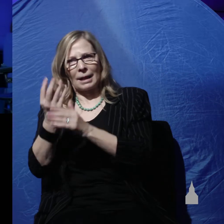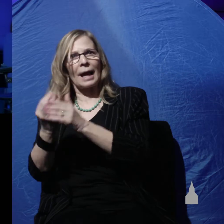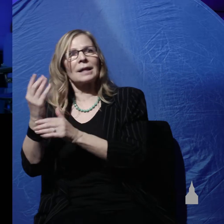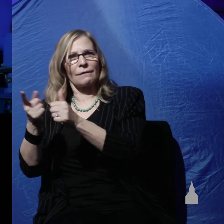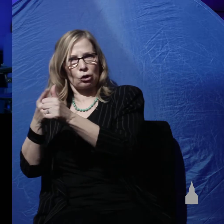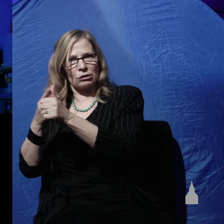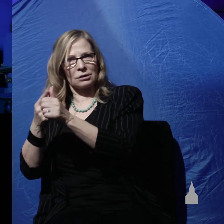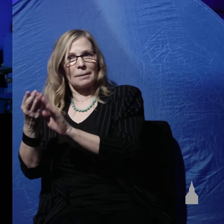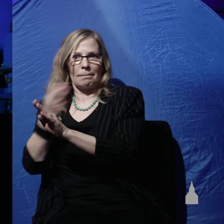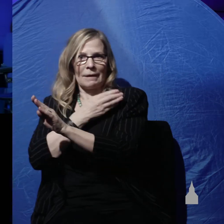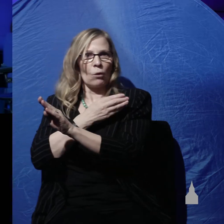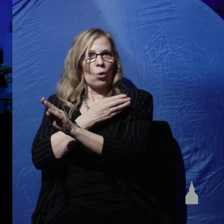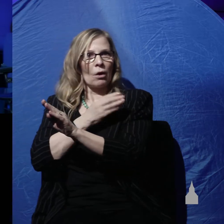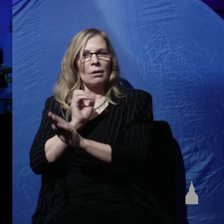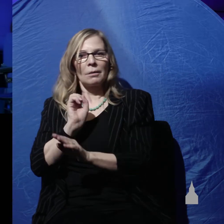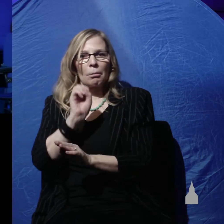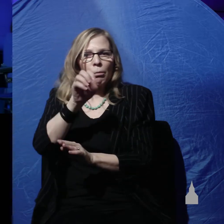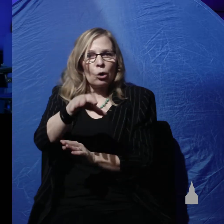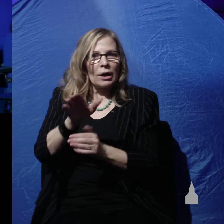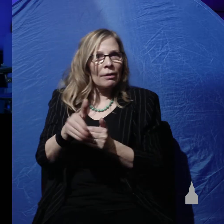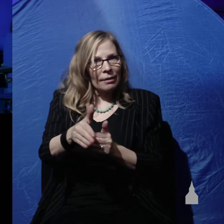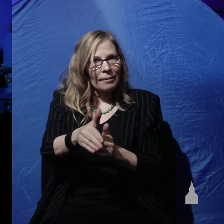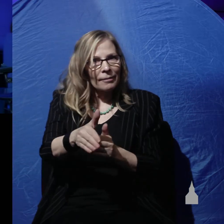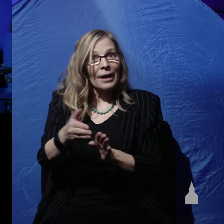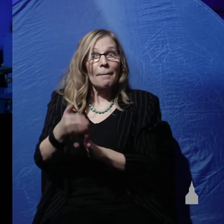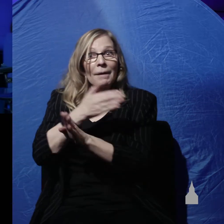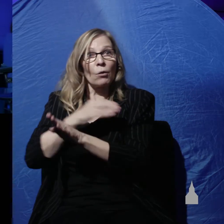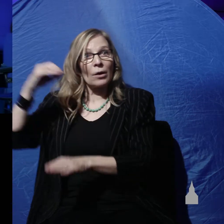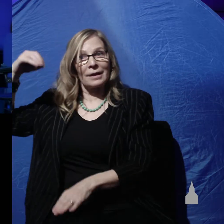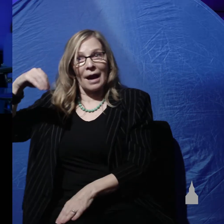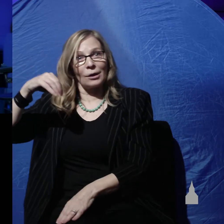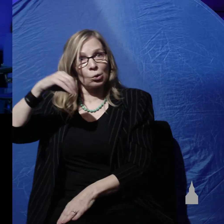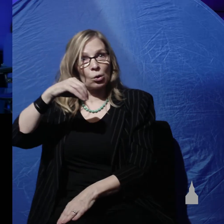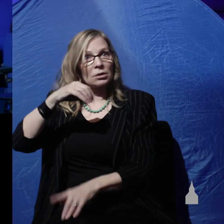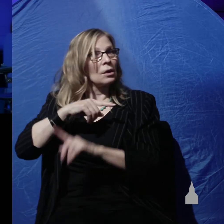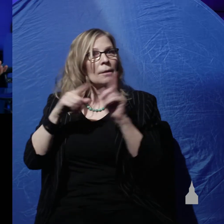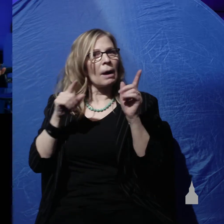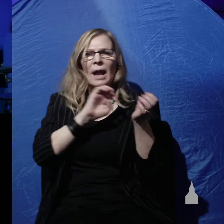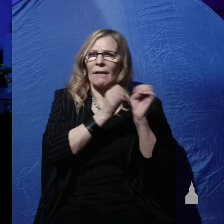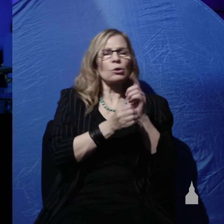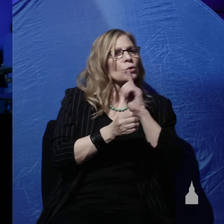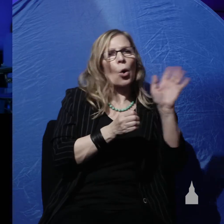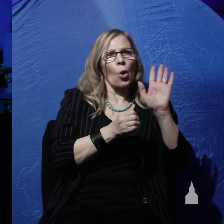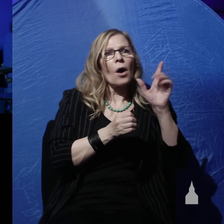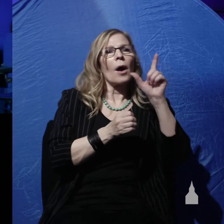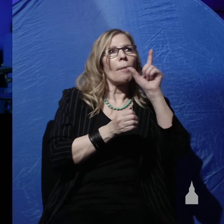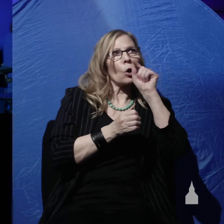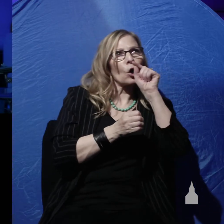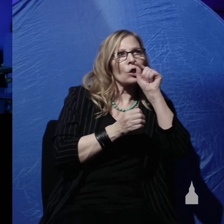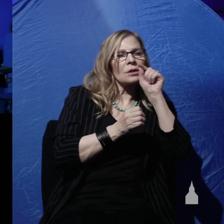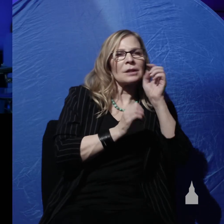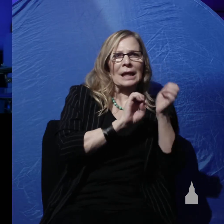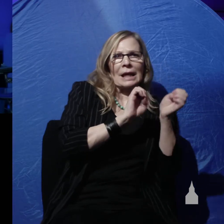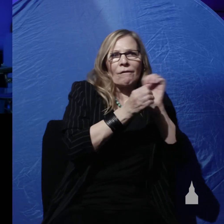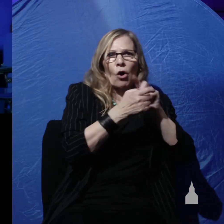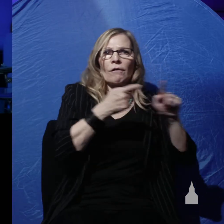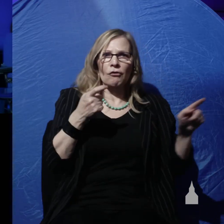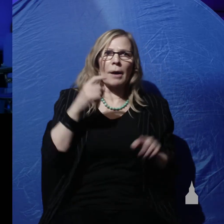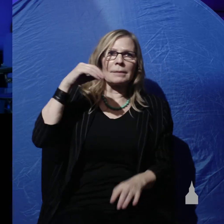creatures. And the birds were created before the dinosaurs, the Bible says. But the evolutionists said, no, the birds evolved from dinosaurs. And what